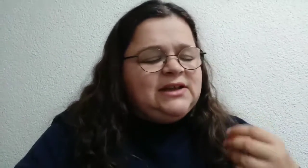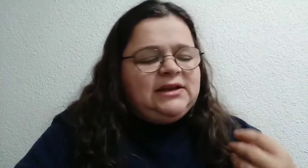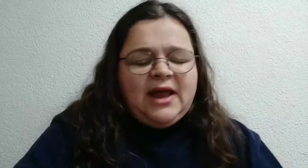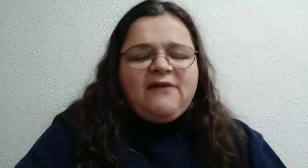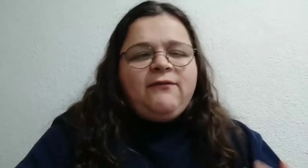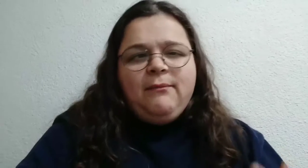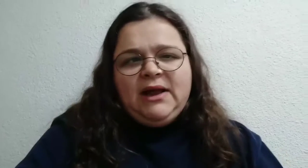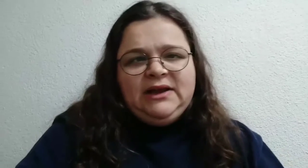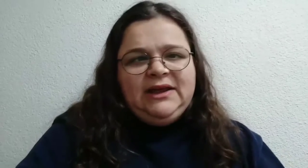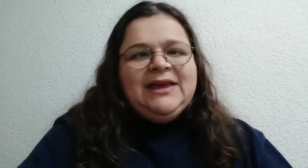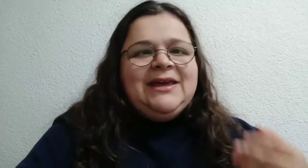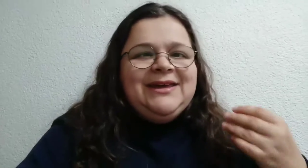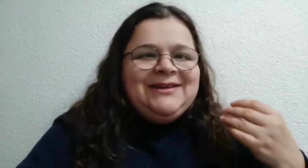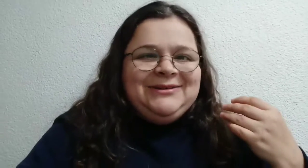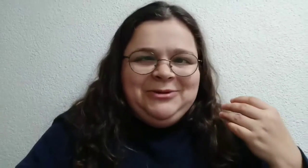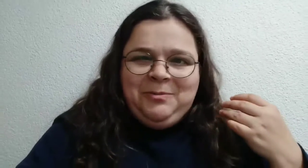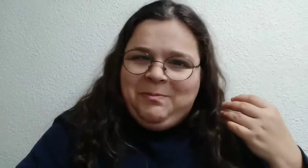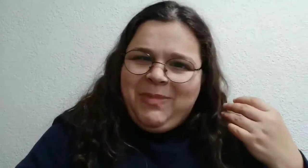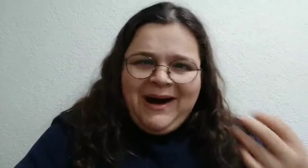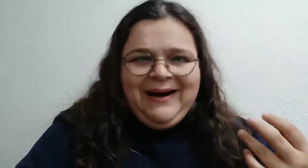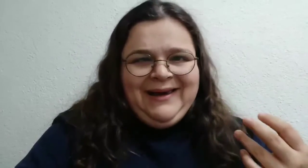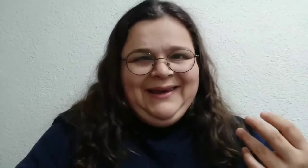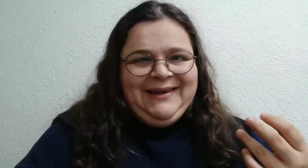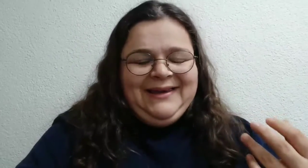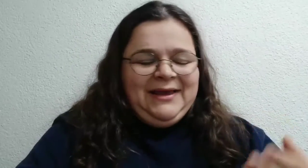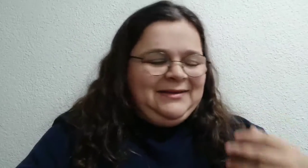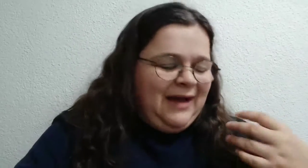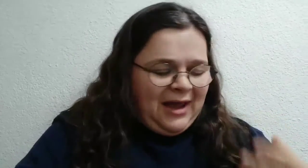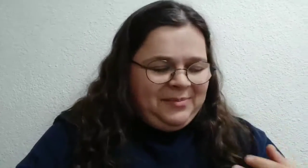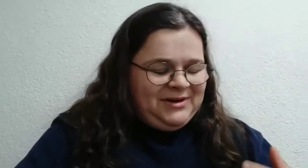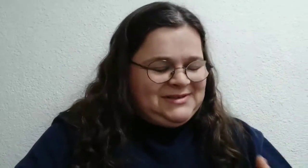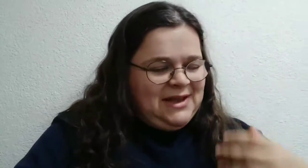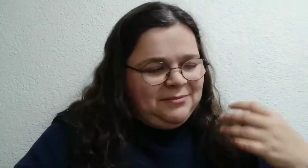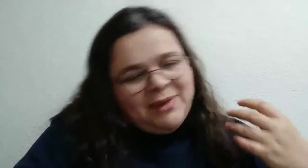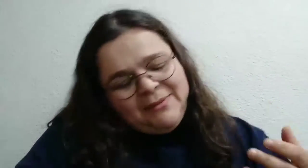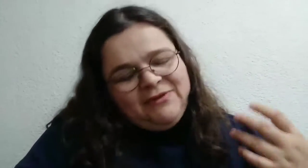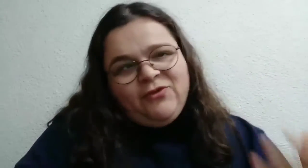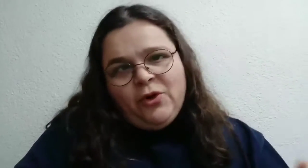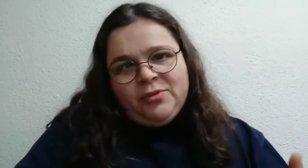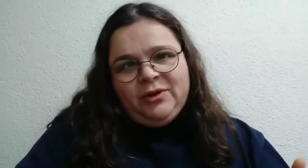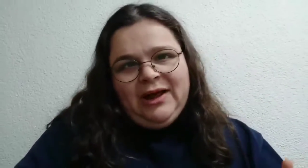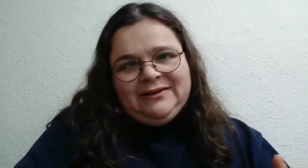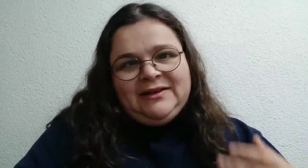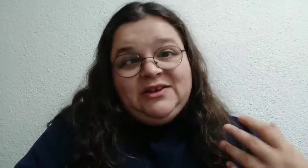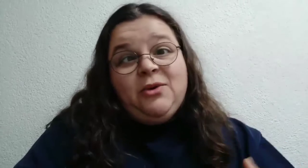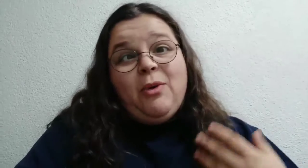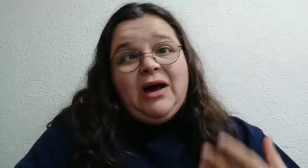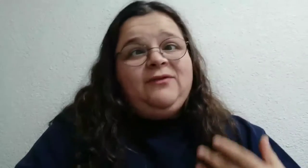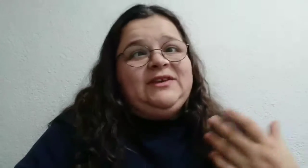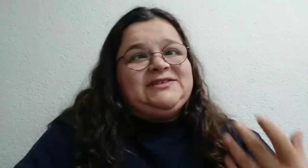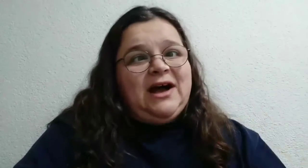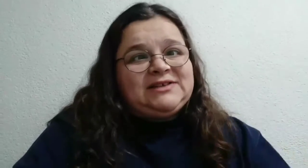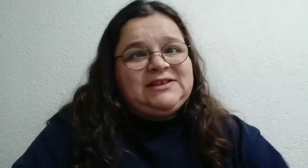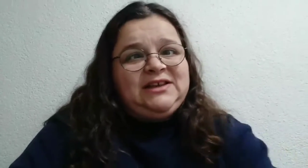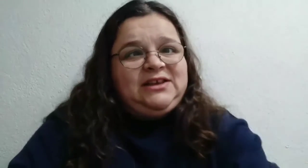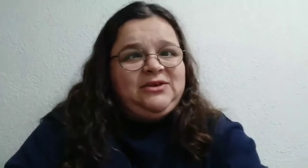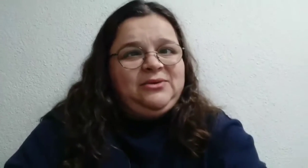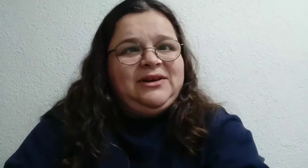enough money to buy diapers and baby formula that your wife is asking you